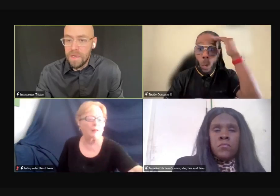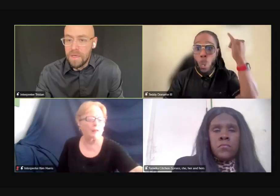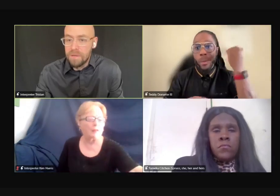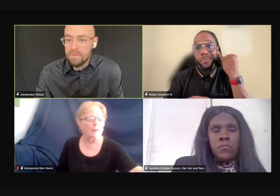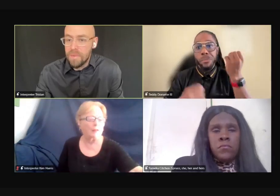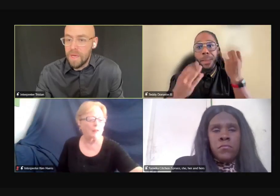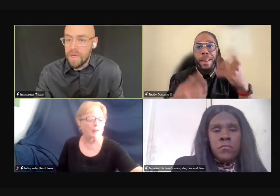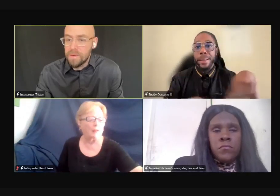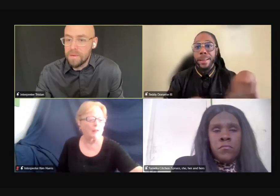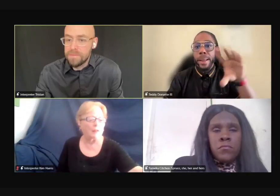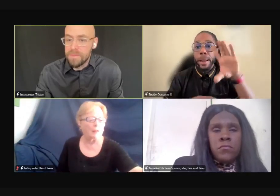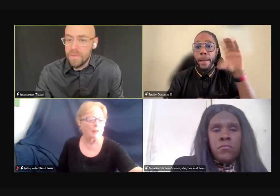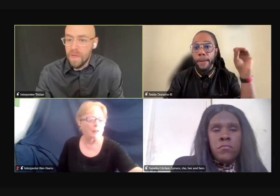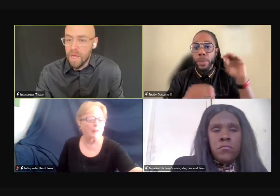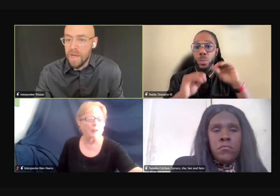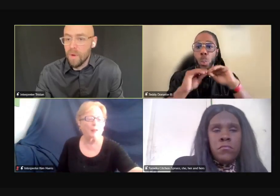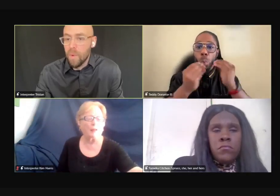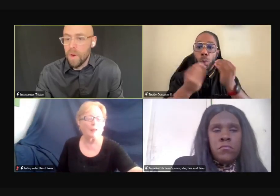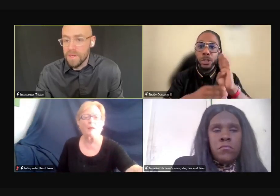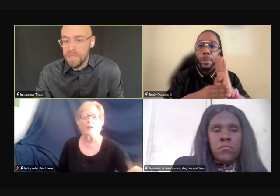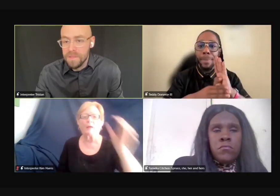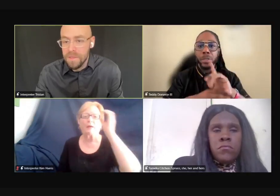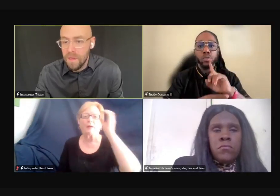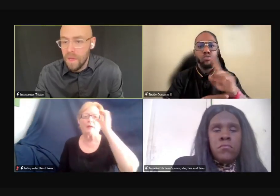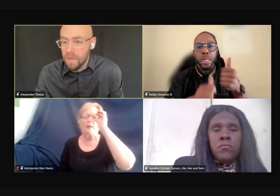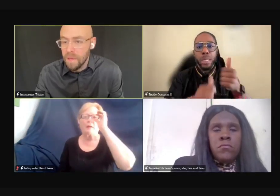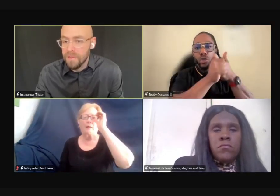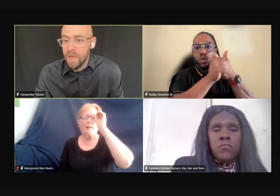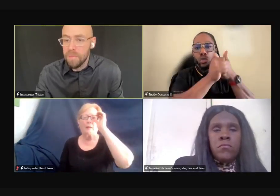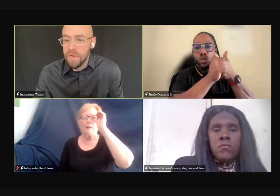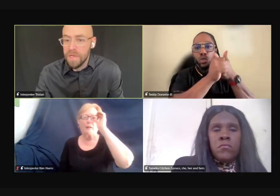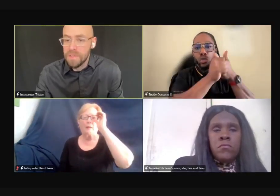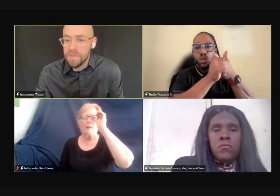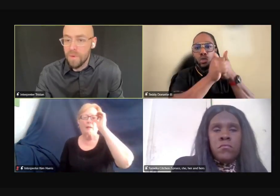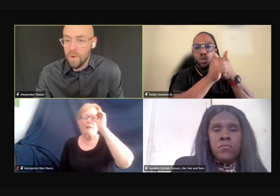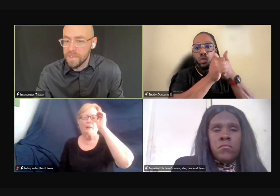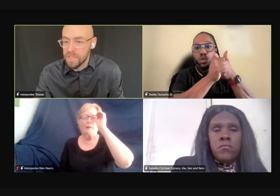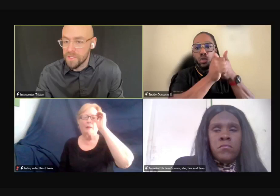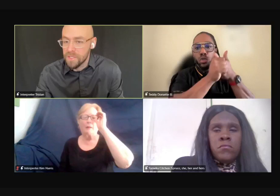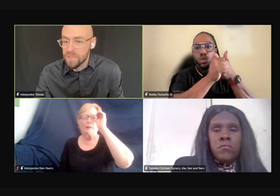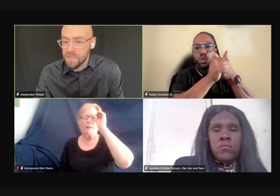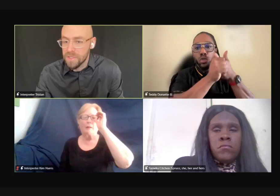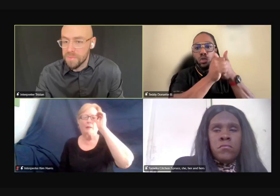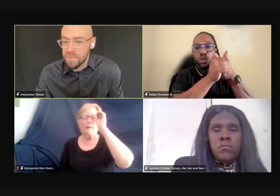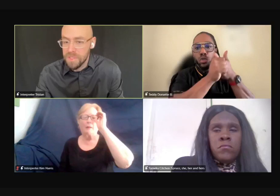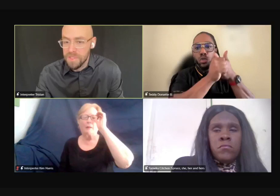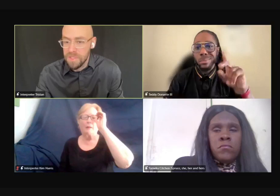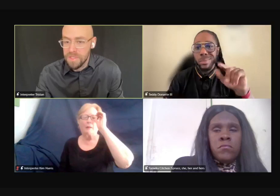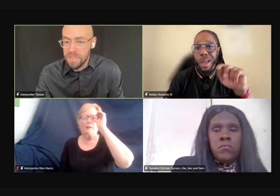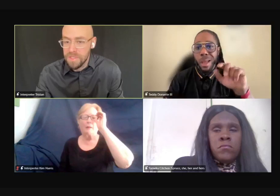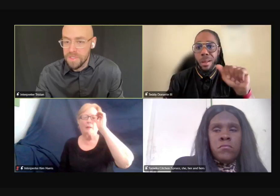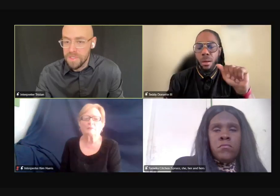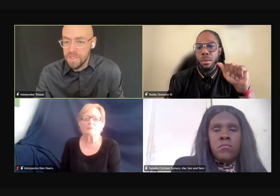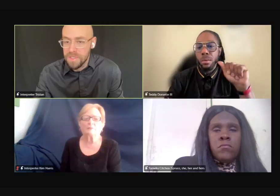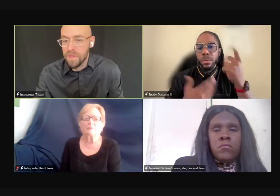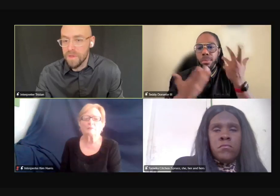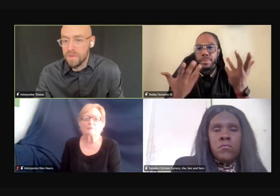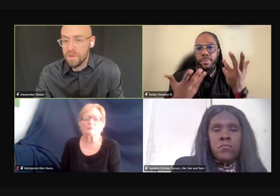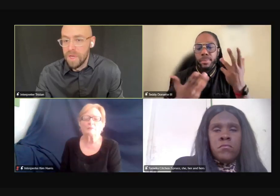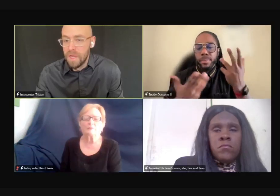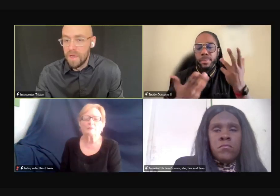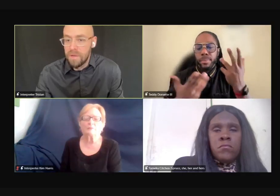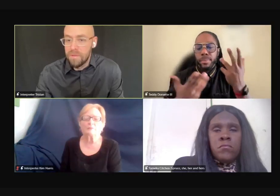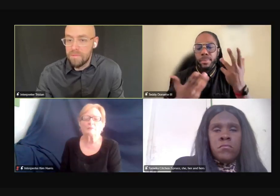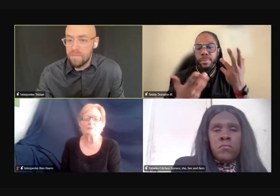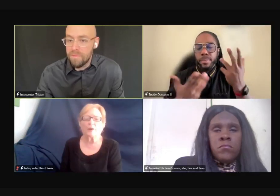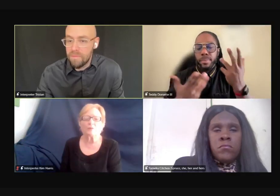see, um, a lot of awareness, a lot of companies, organizations, businesses just